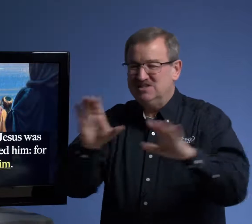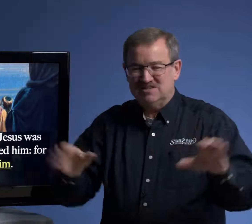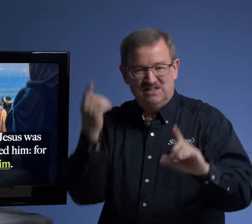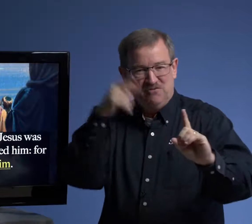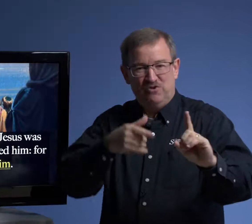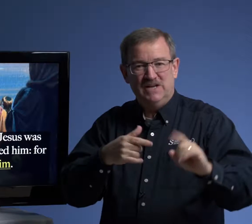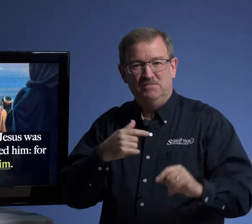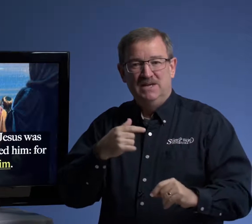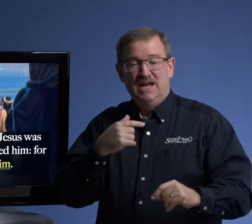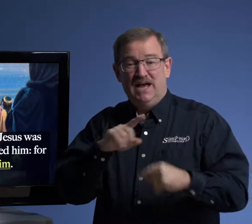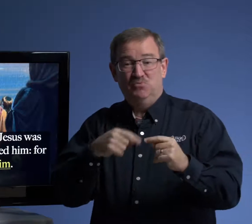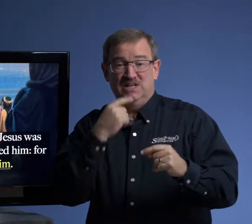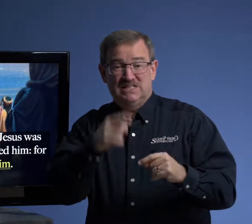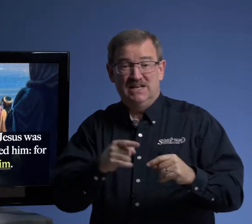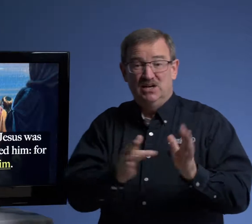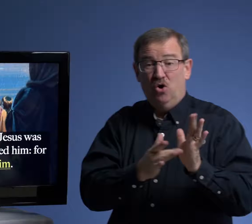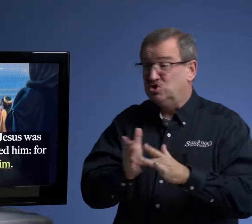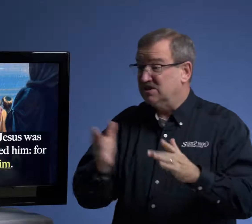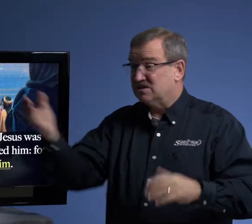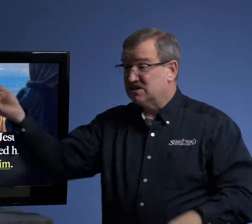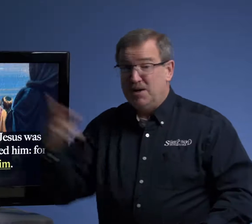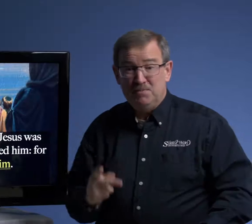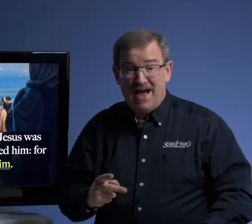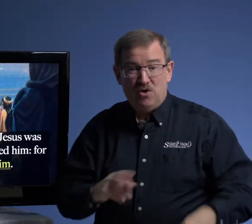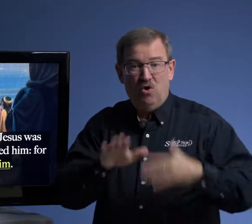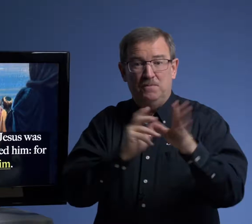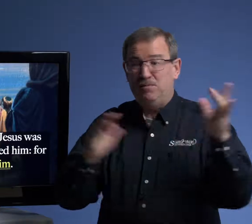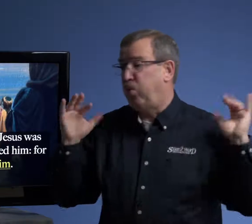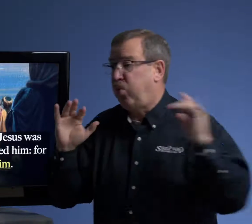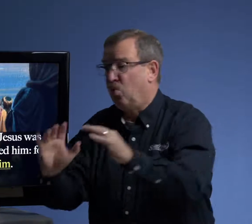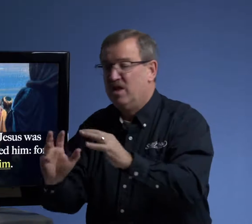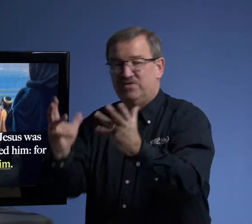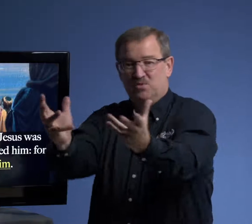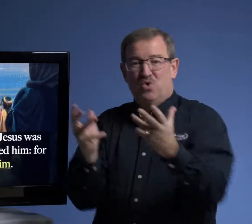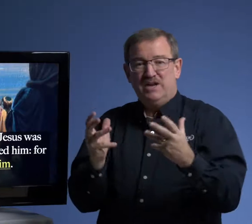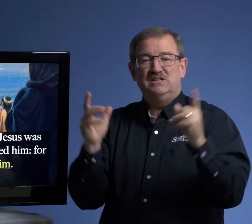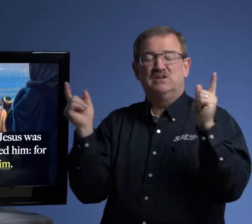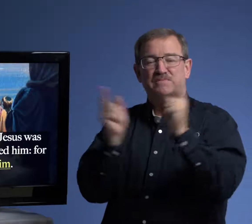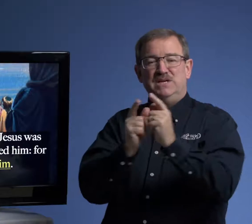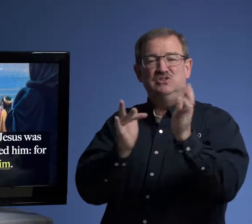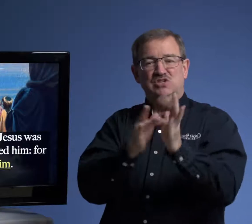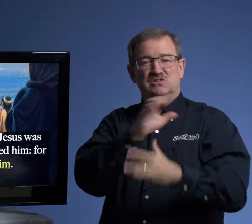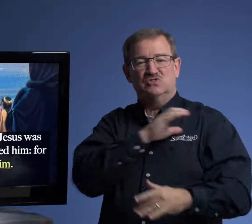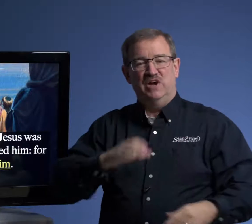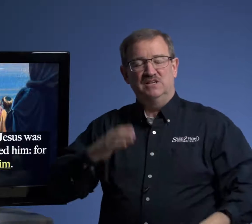Jesus had done for him. And when he said, oh, Jesus is coming back. All the people, they wanted to meet Jesus Christ.